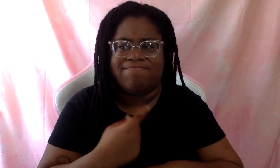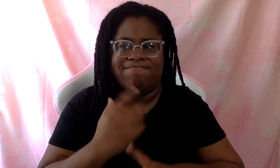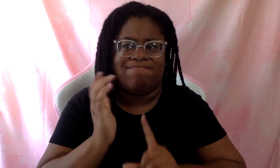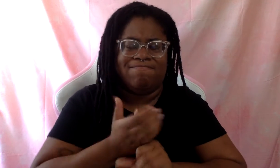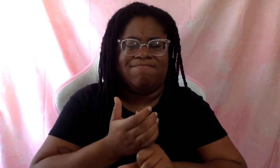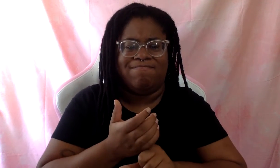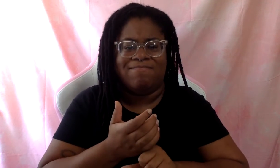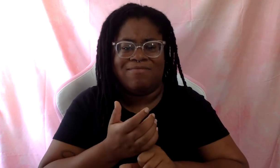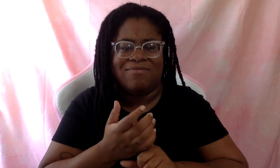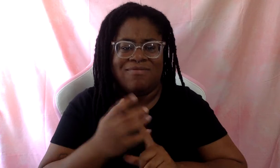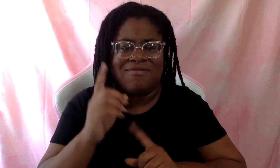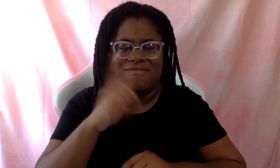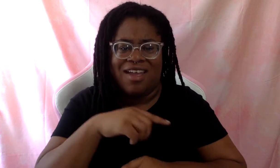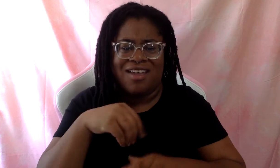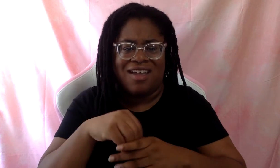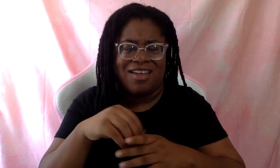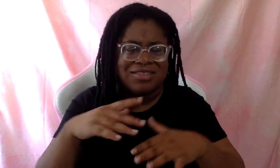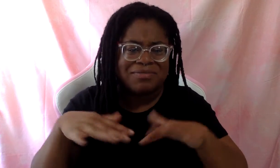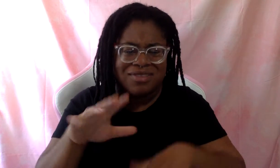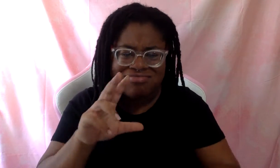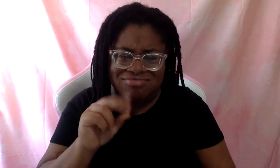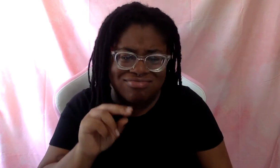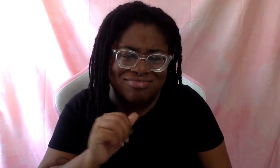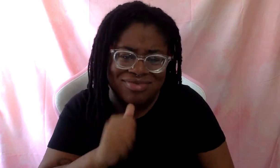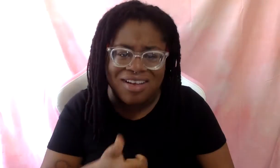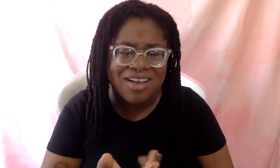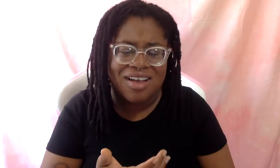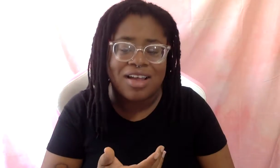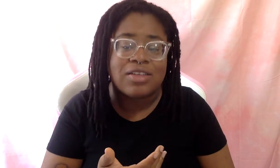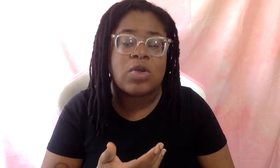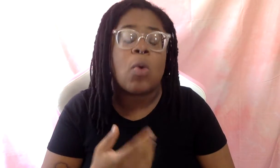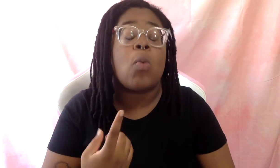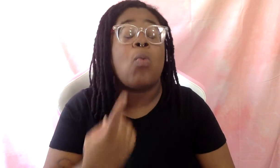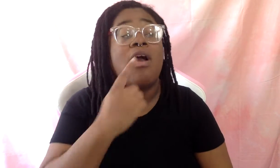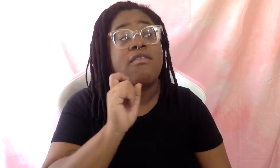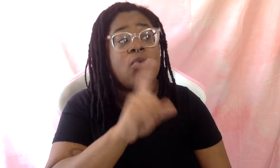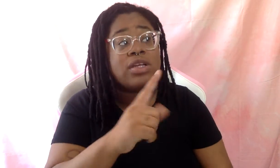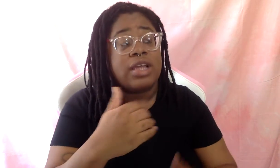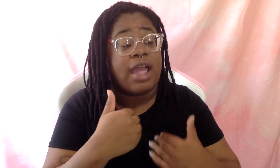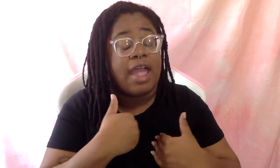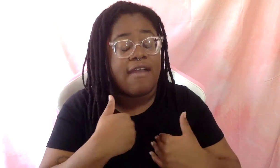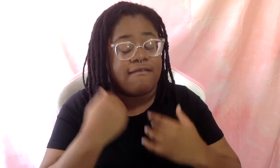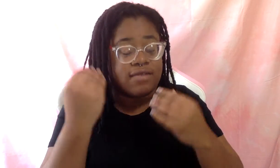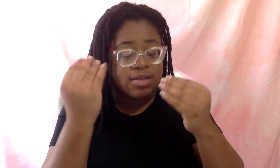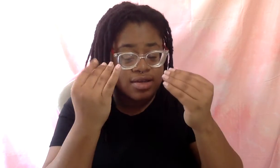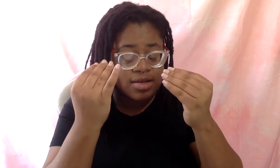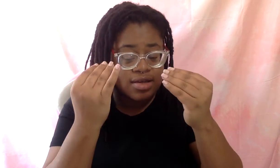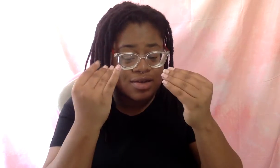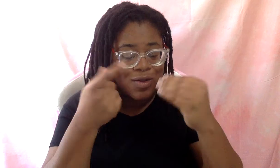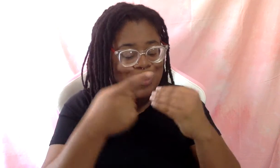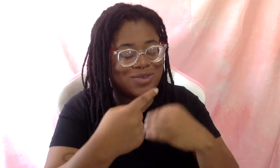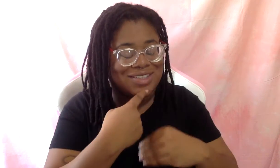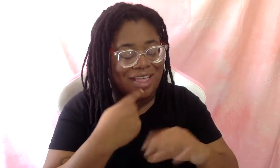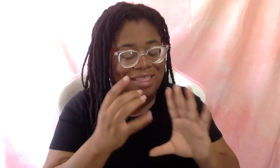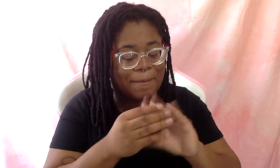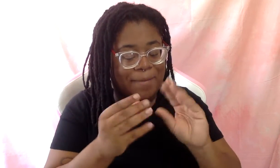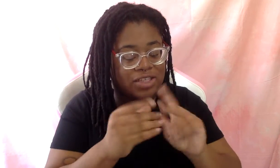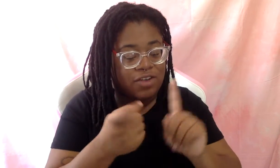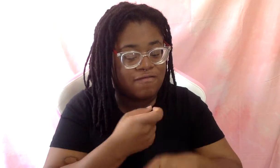see one of the, one of the, um, questions I have for you, or that's rolling around in my head, because you said the messages from media, the